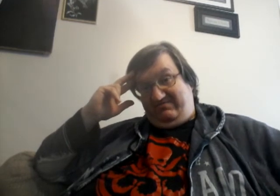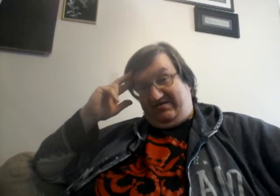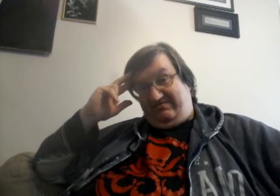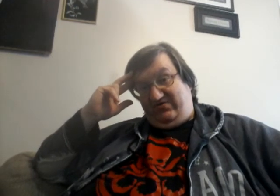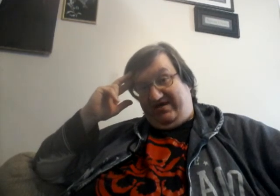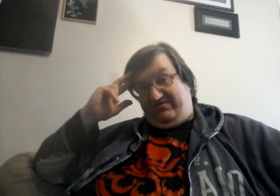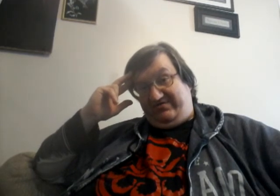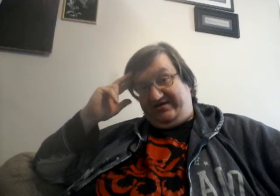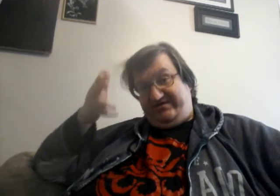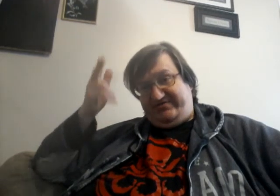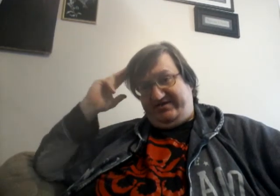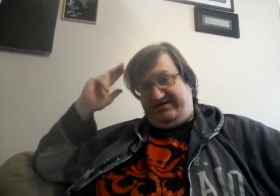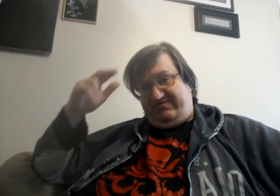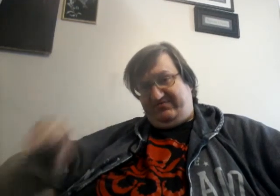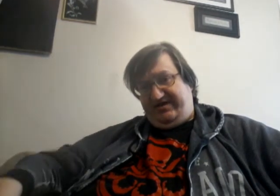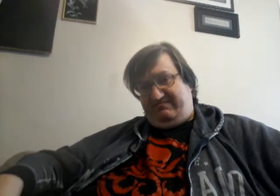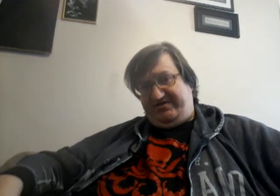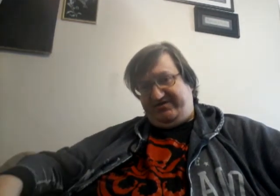If you have your own ideas, leave a note in the comments.